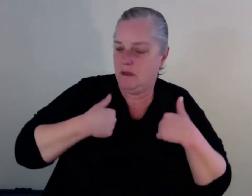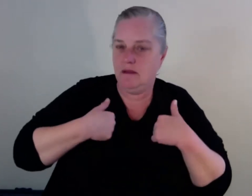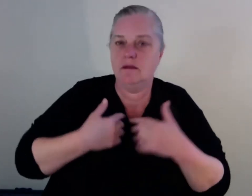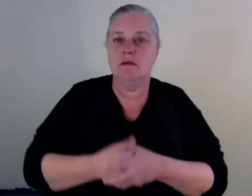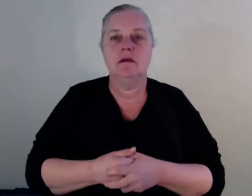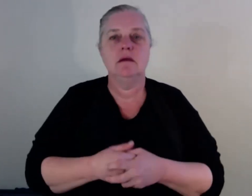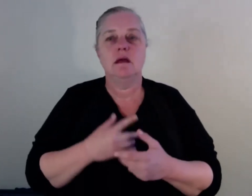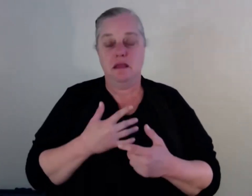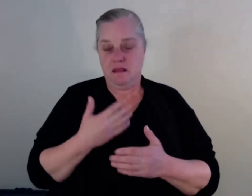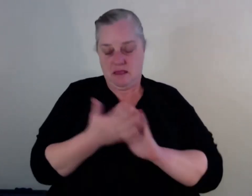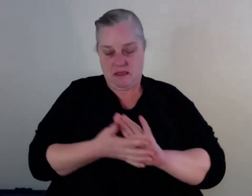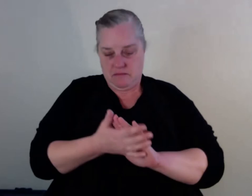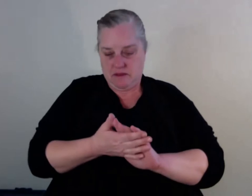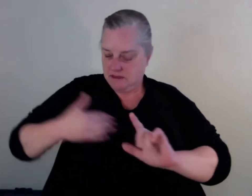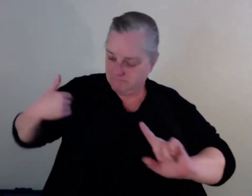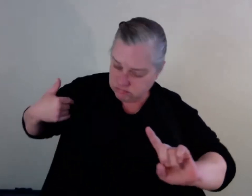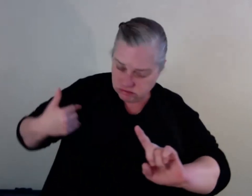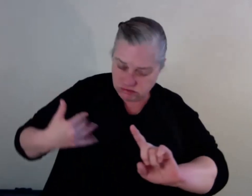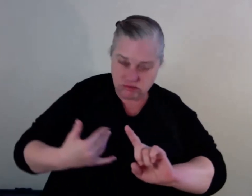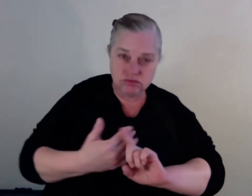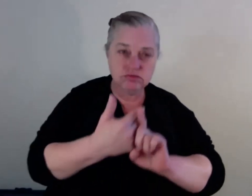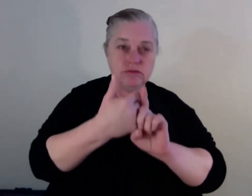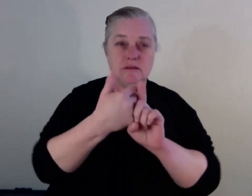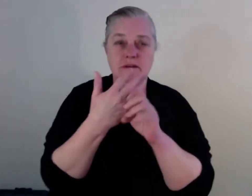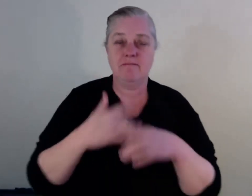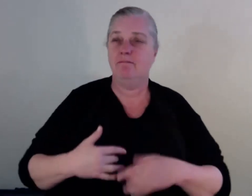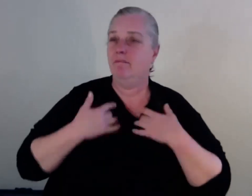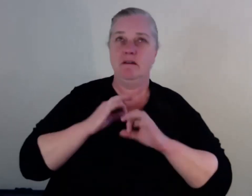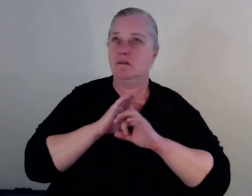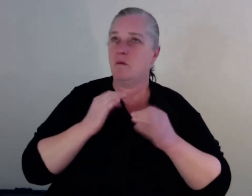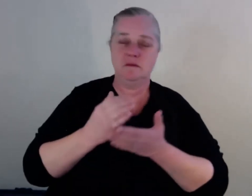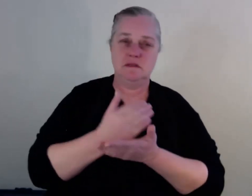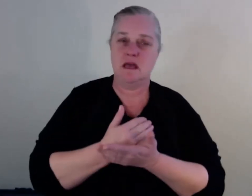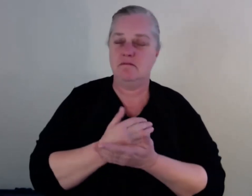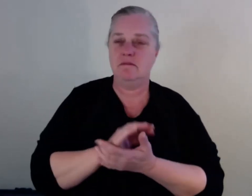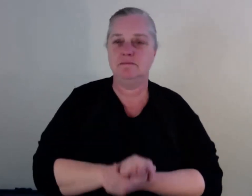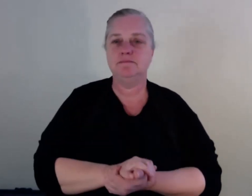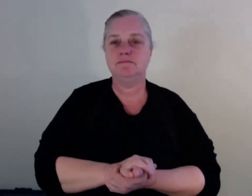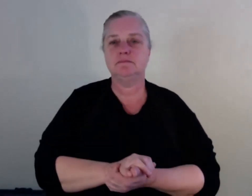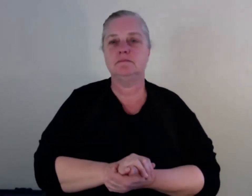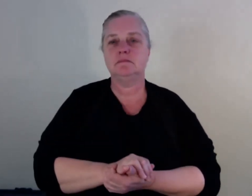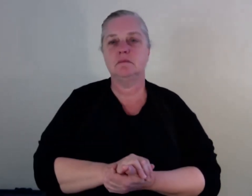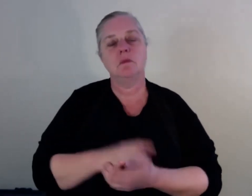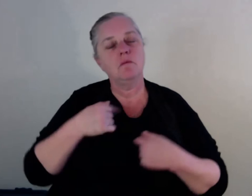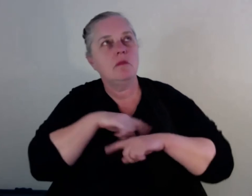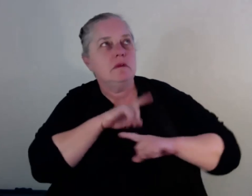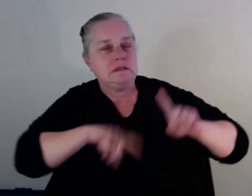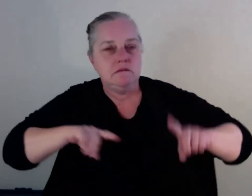in the world. And, you know, it's, it's different for, uh, many individuals, but I guess, um, that's something, you know,